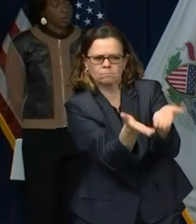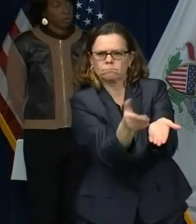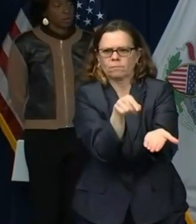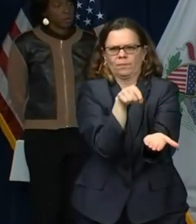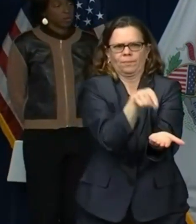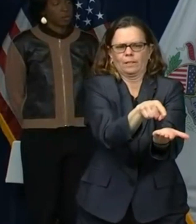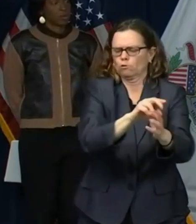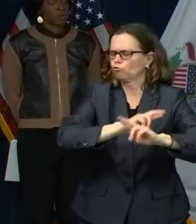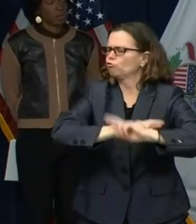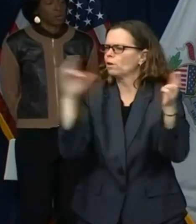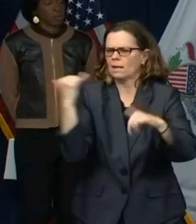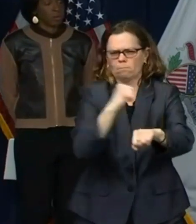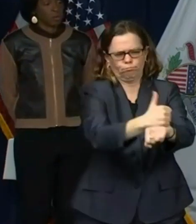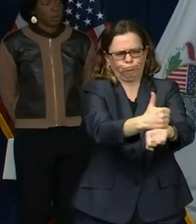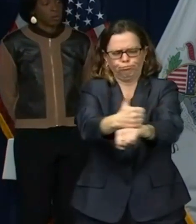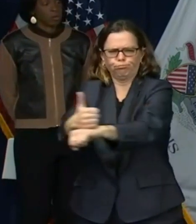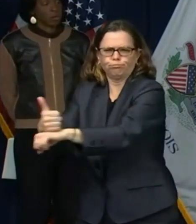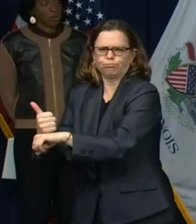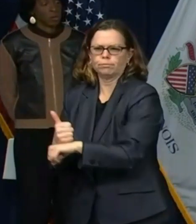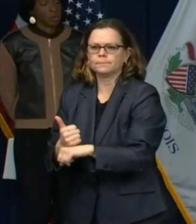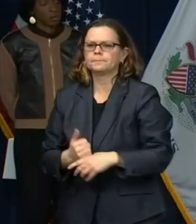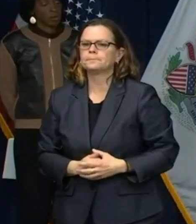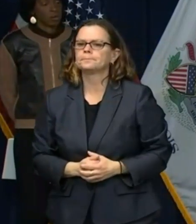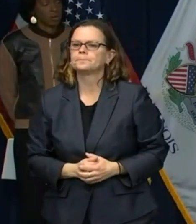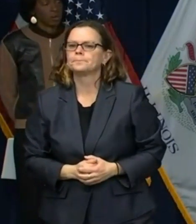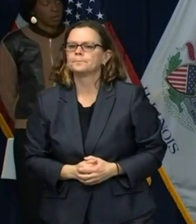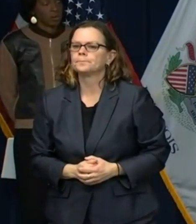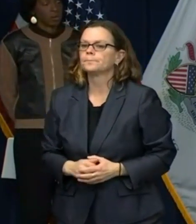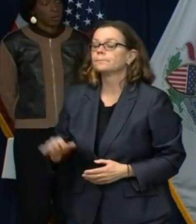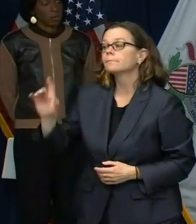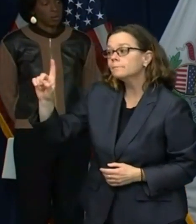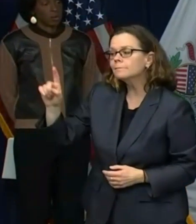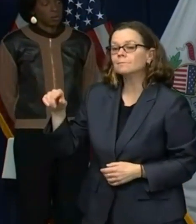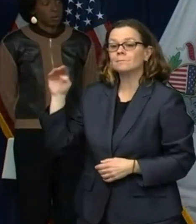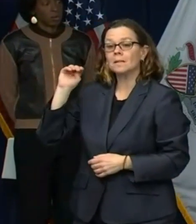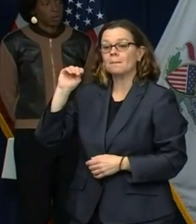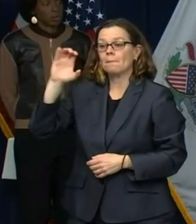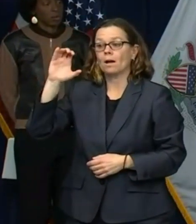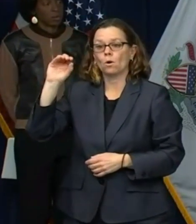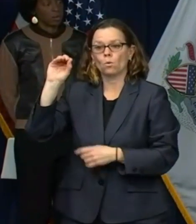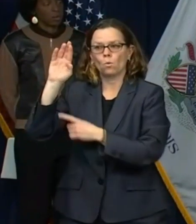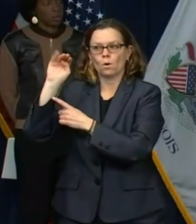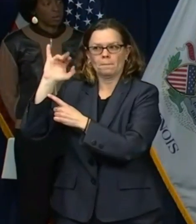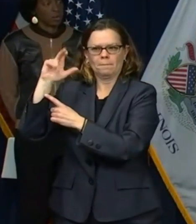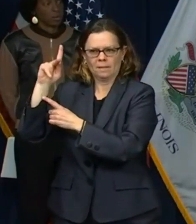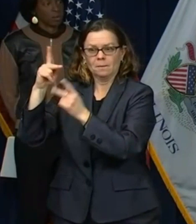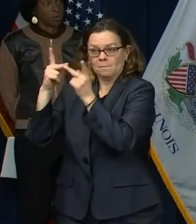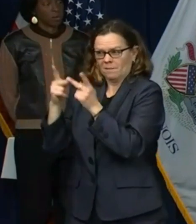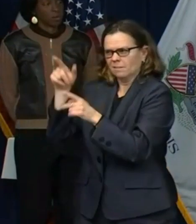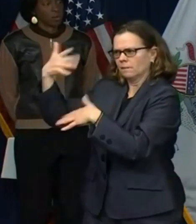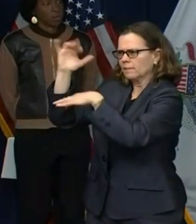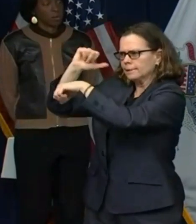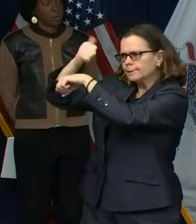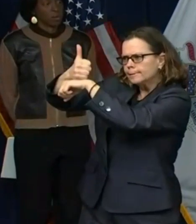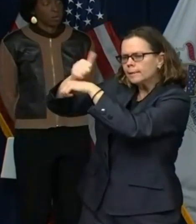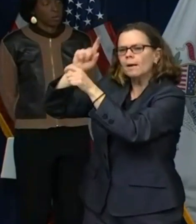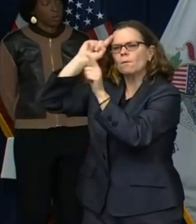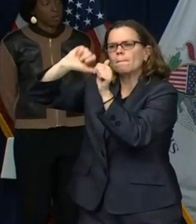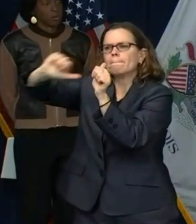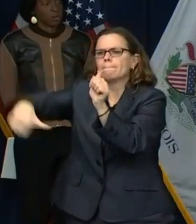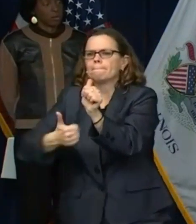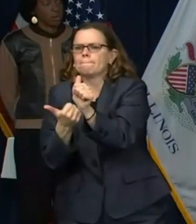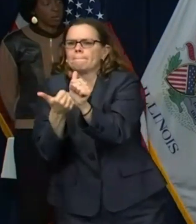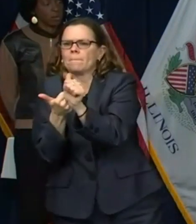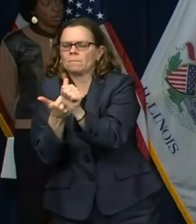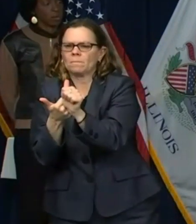made alterations at McCormick Place where there are fewer beds that will be available than the original